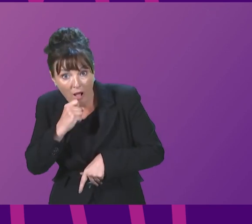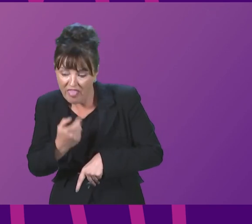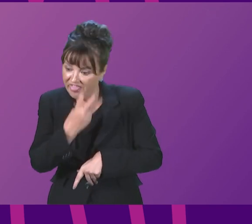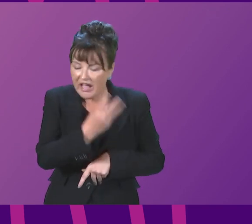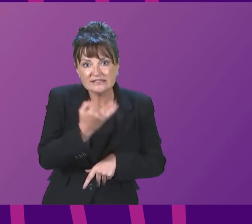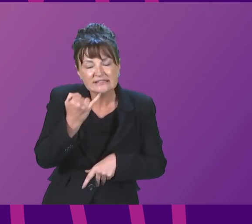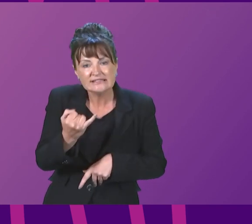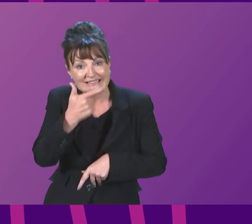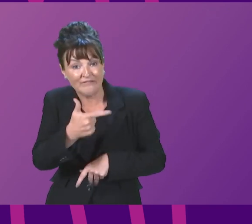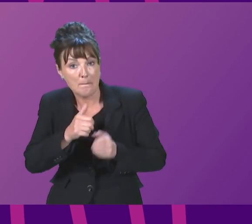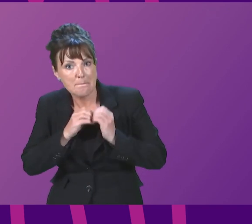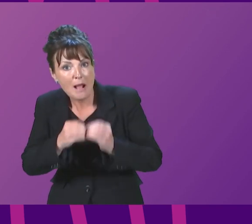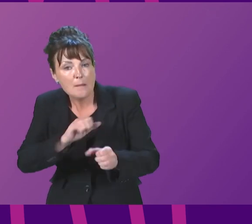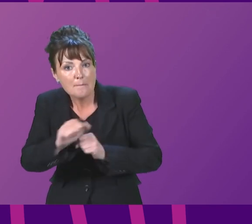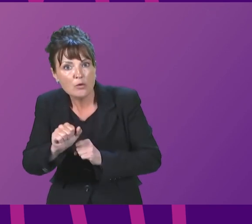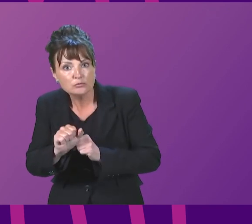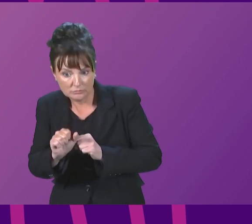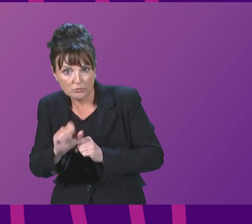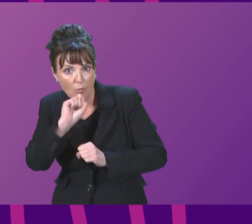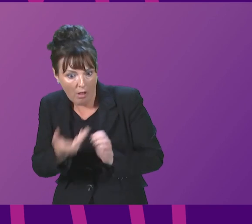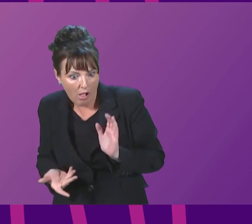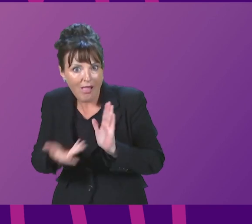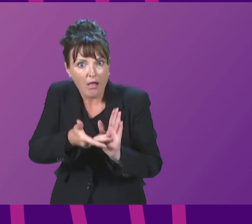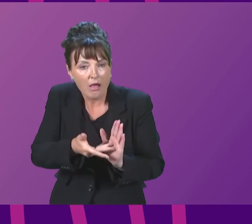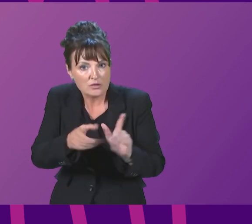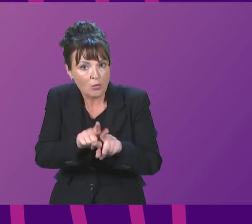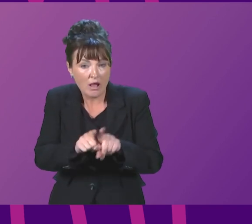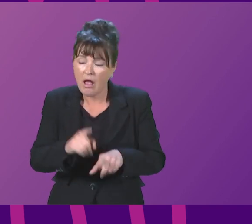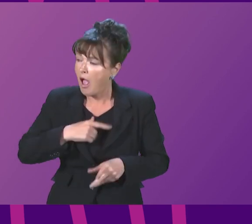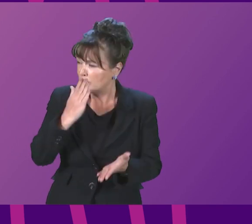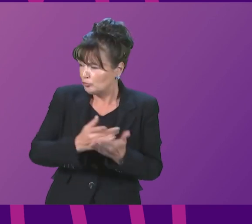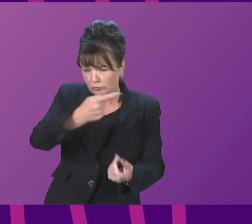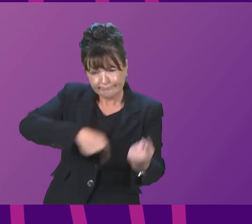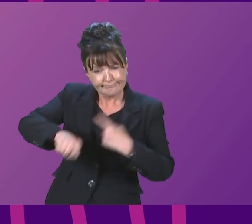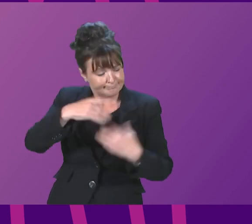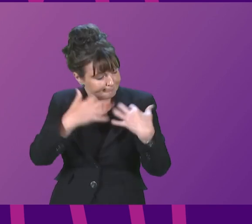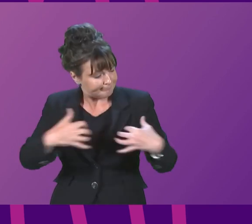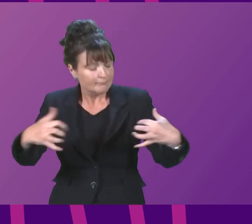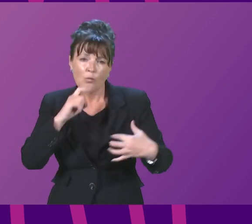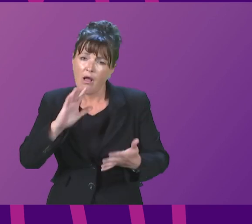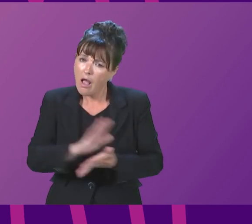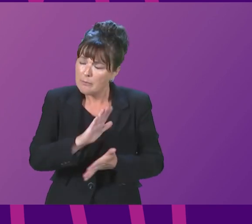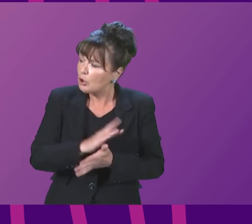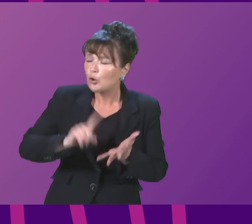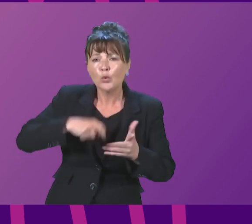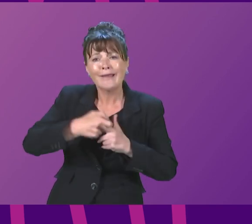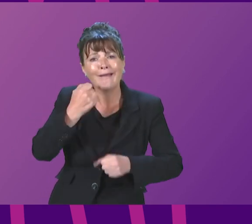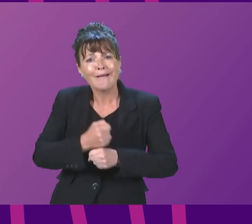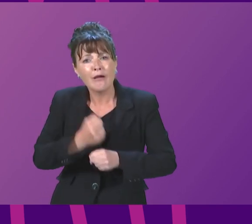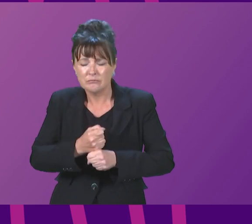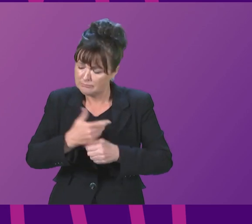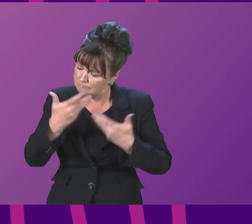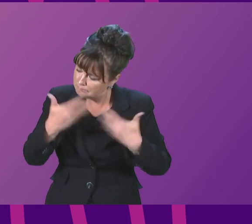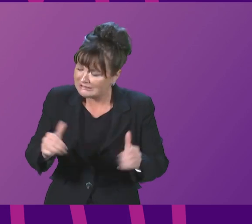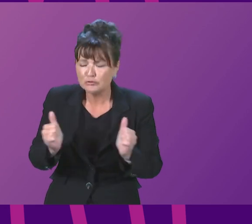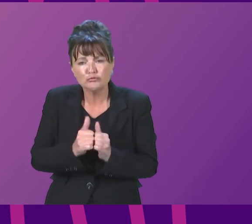that has already been announced. I am sure the whole Chamber will welcome the measures from the UK Government to support people and businesses across the